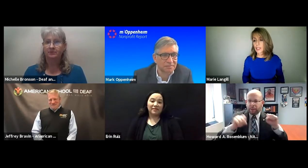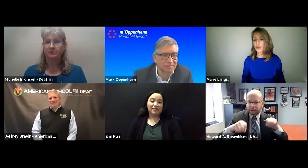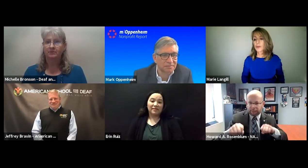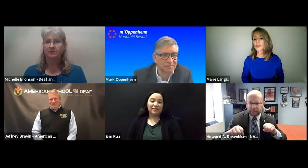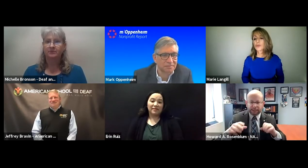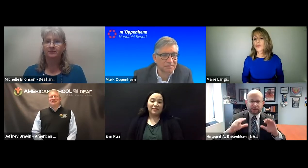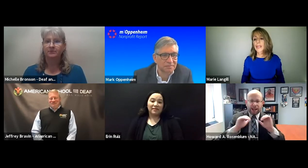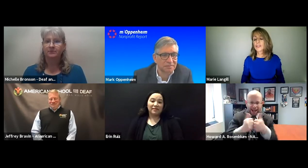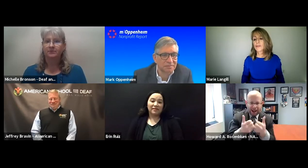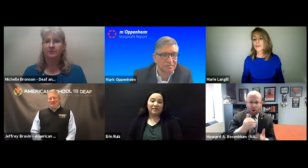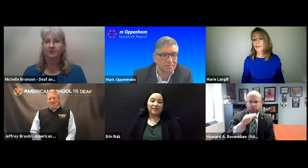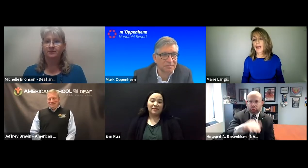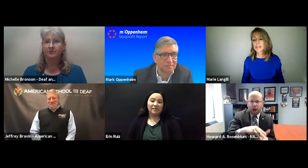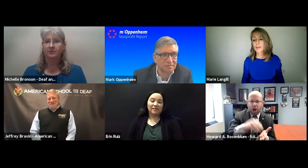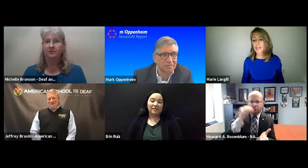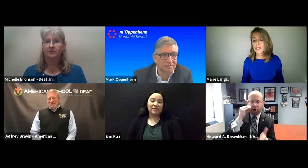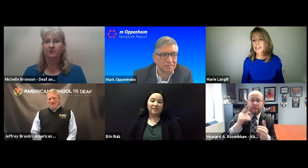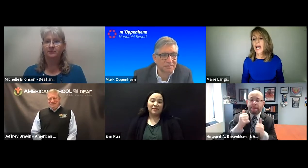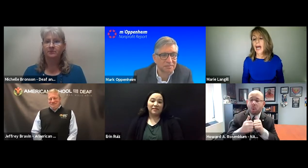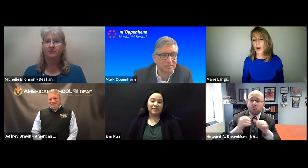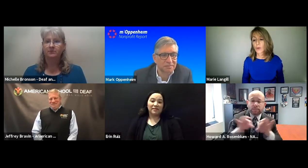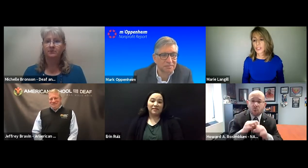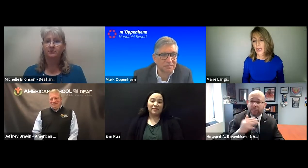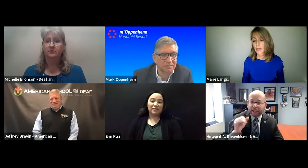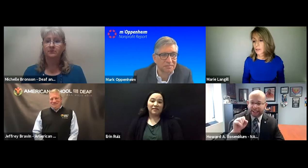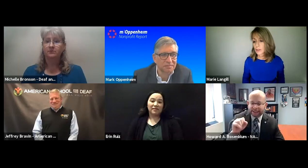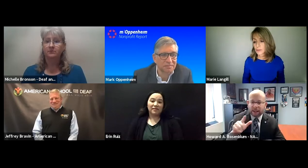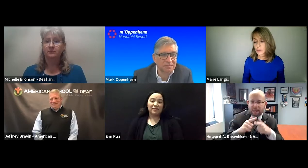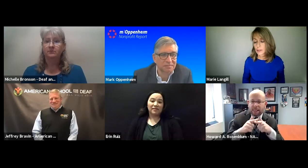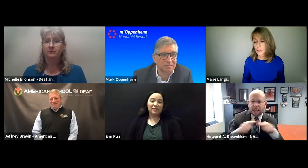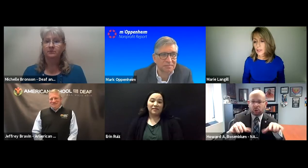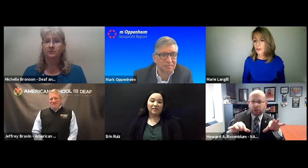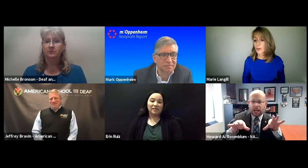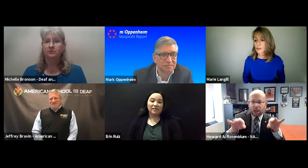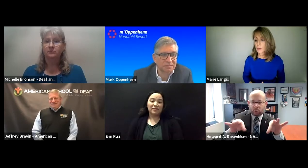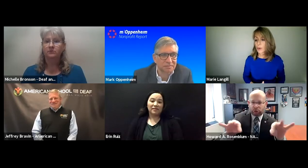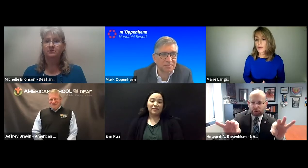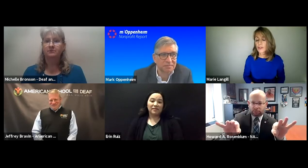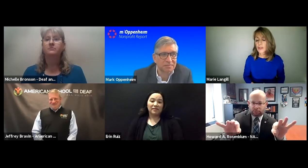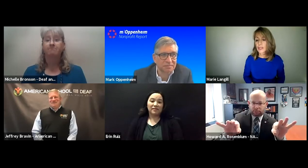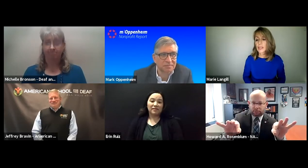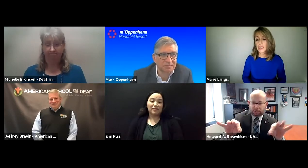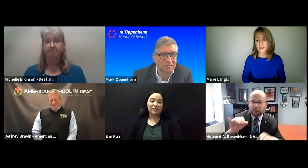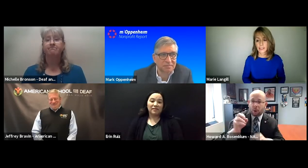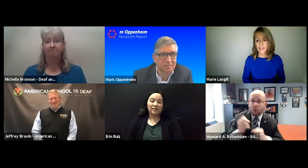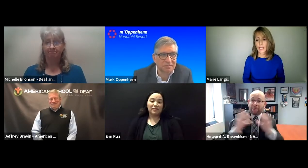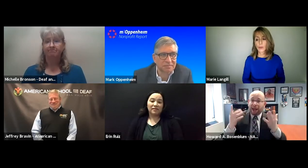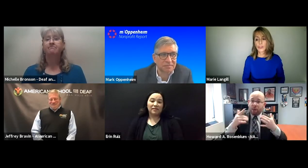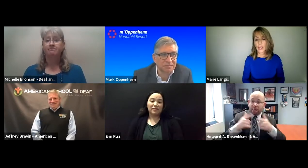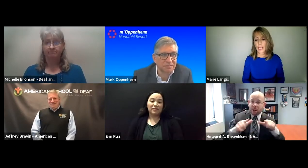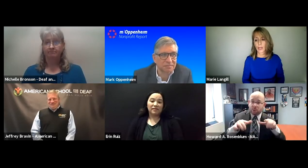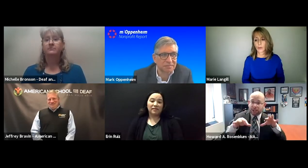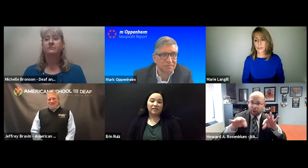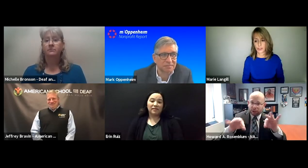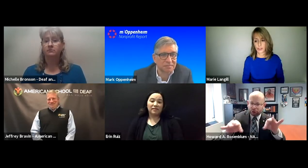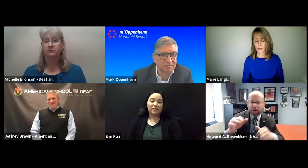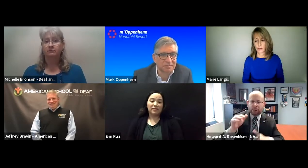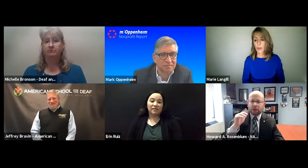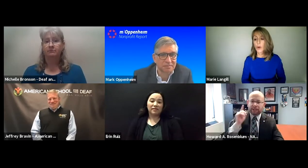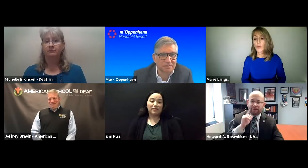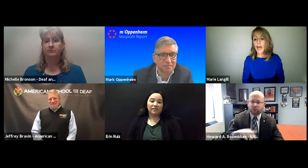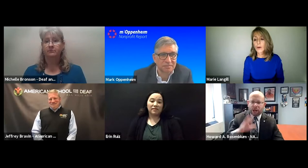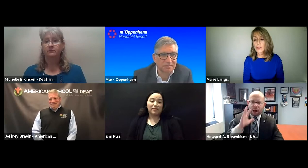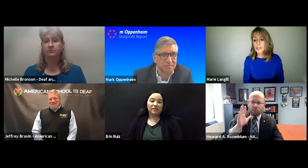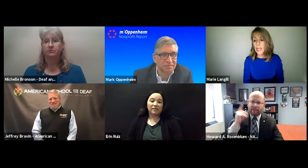there's a continuum. There's a range of different possibilities. How a child learns. The most important thing is language acquisition.